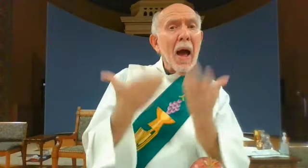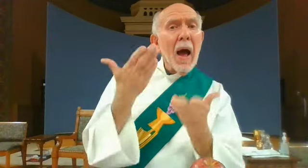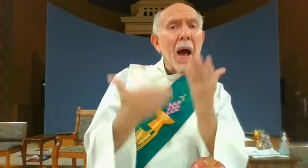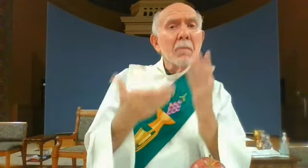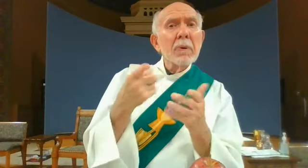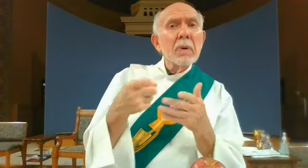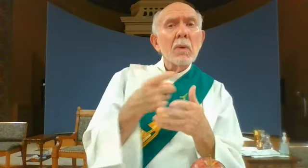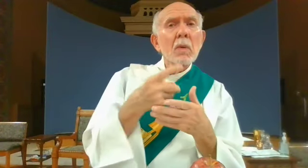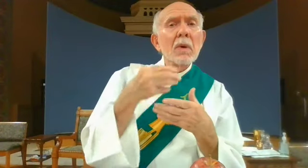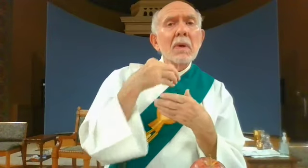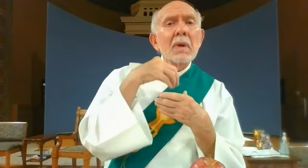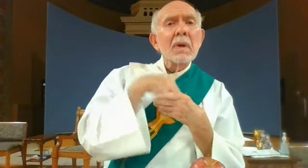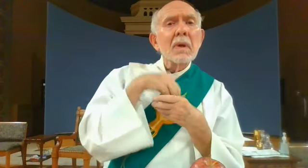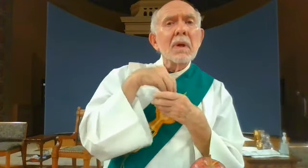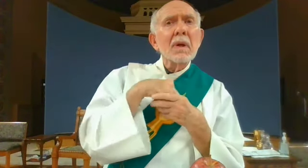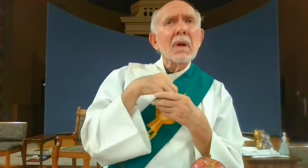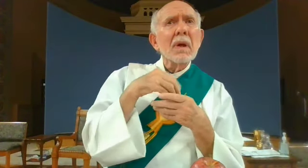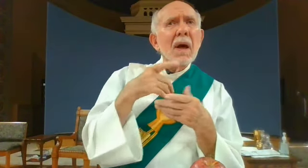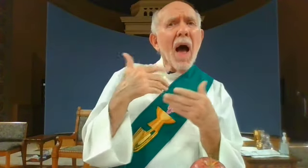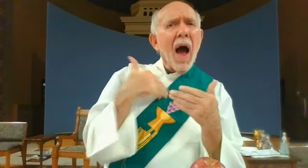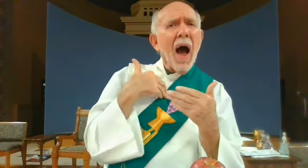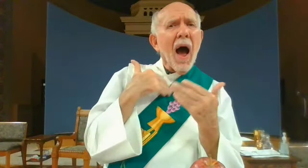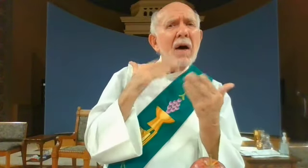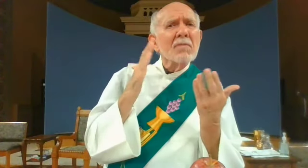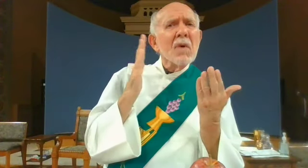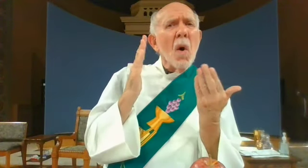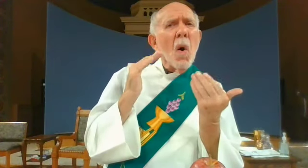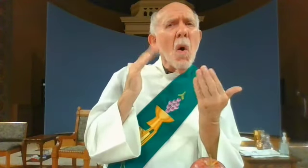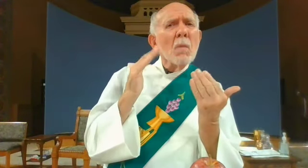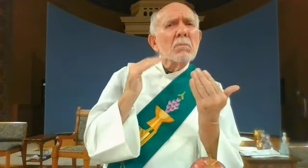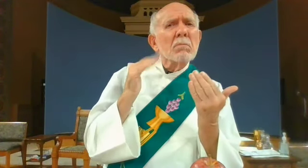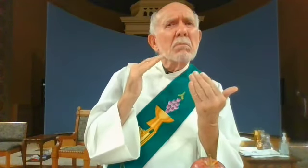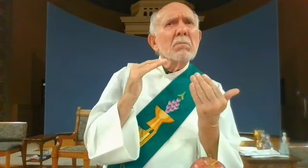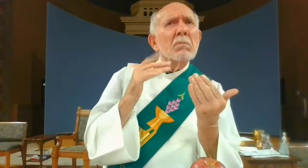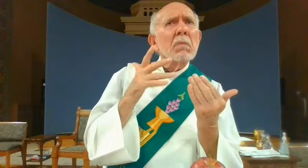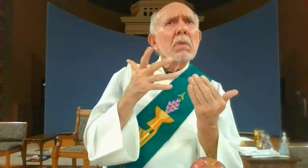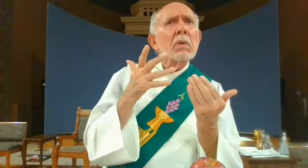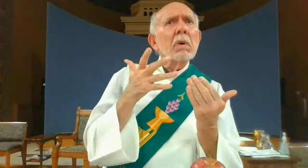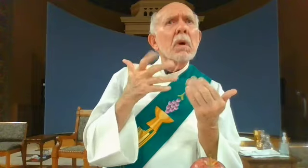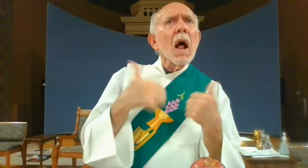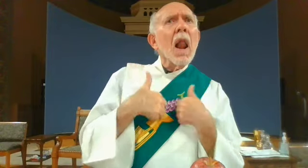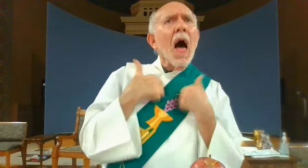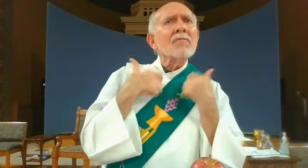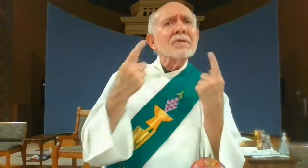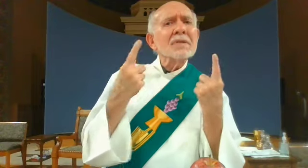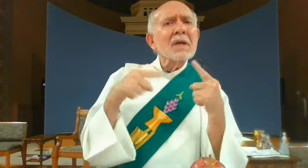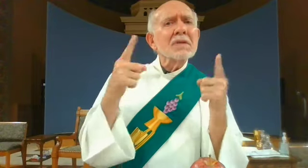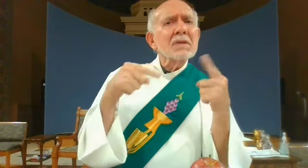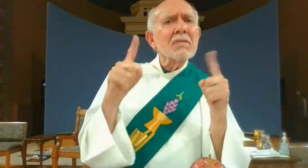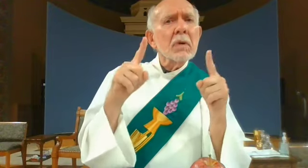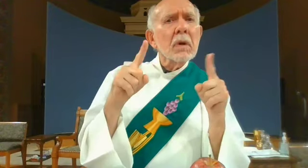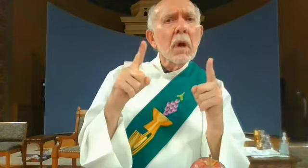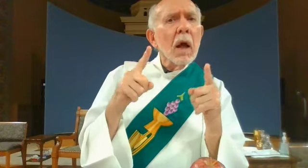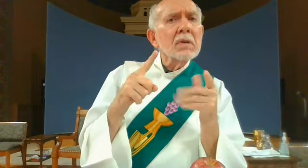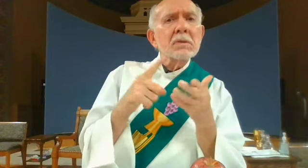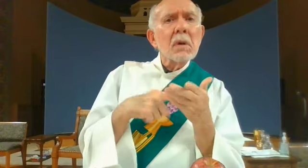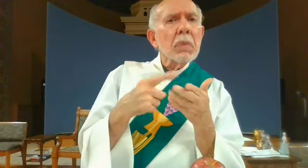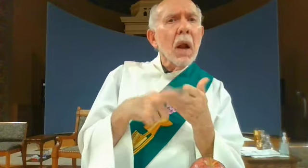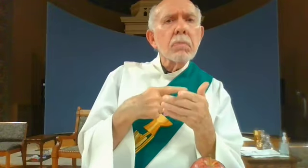maybe within us we have hope there will be successes in our life